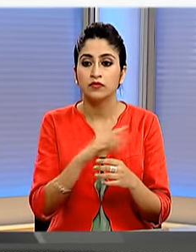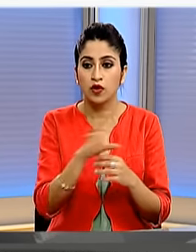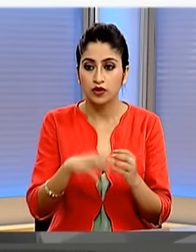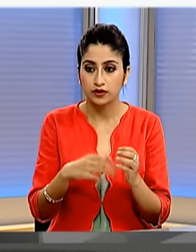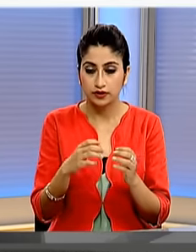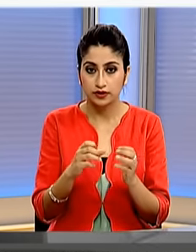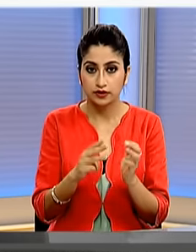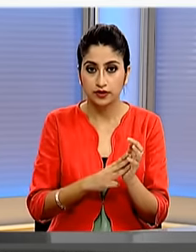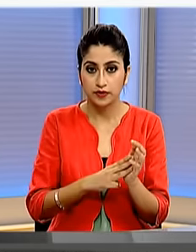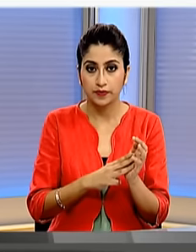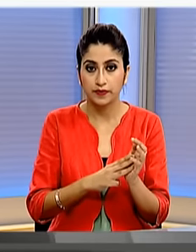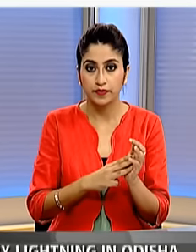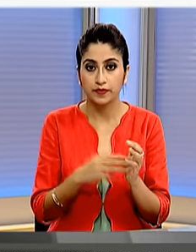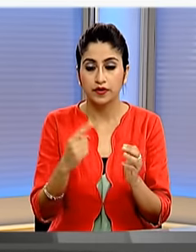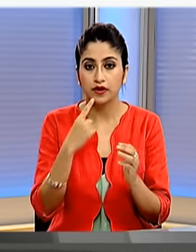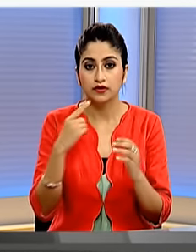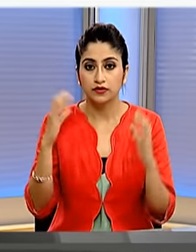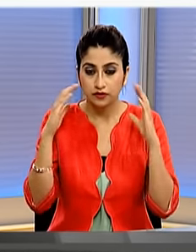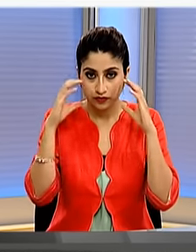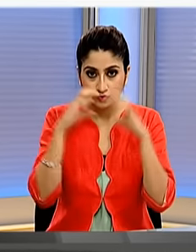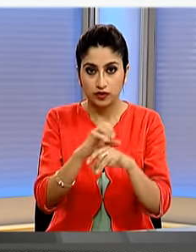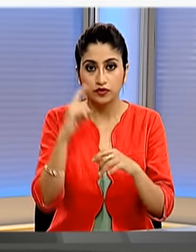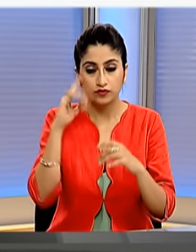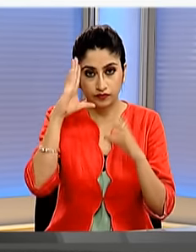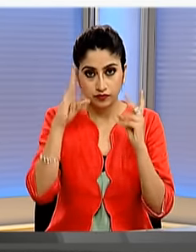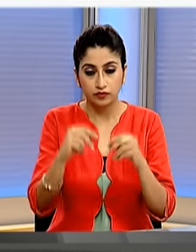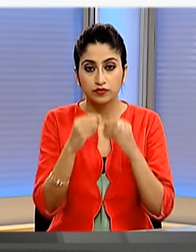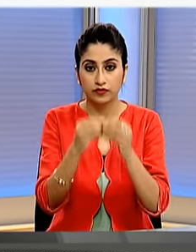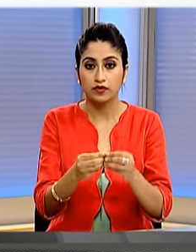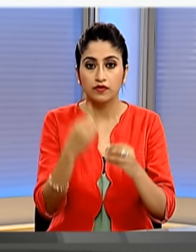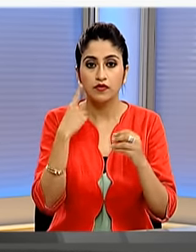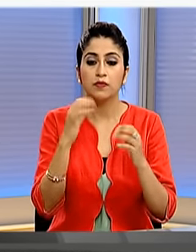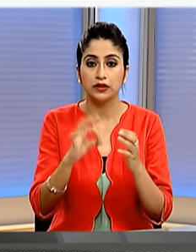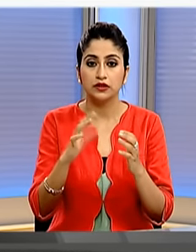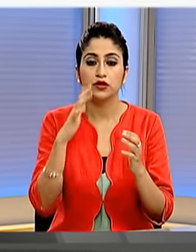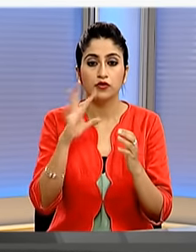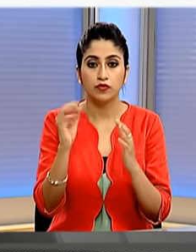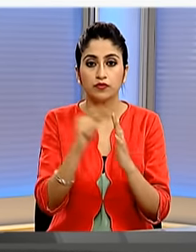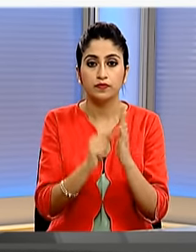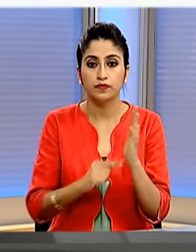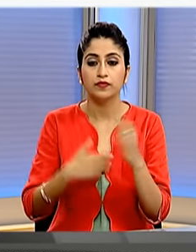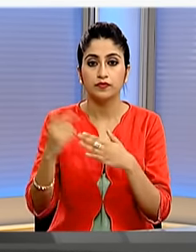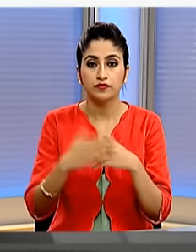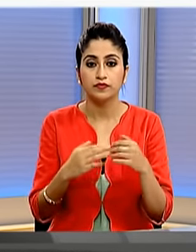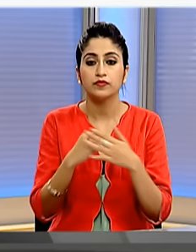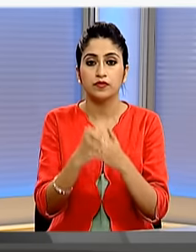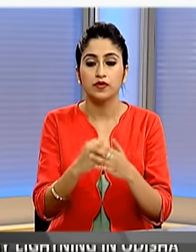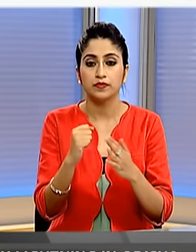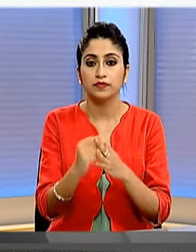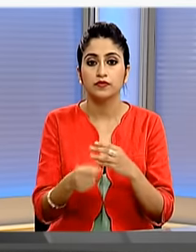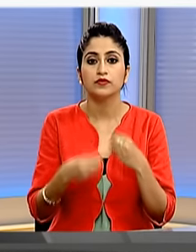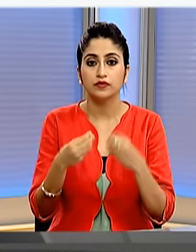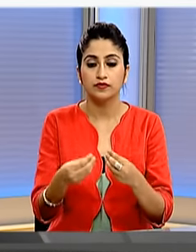deceased Odisha chief minister has directed special relief commissioner to take necessary steps regarding disbursement of a